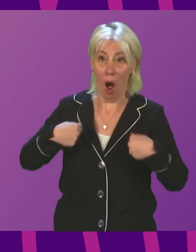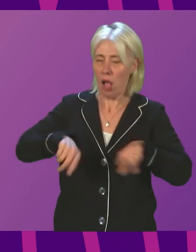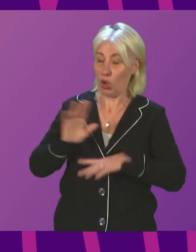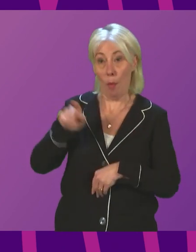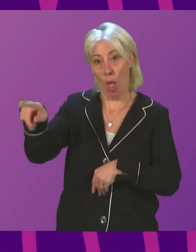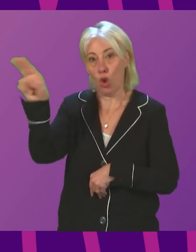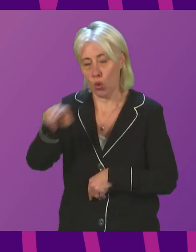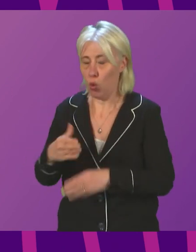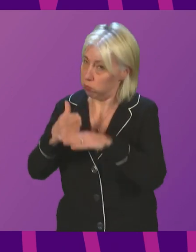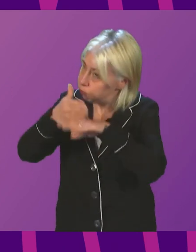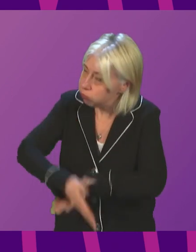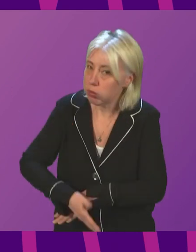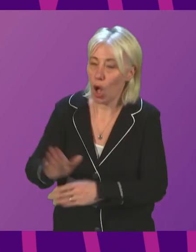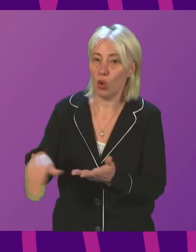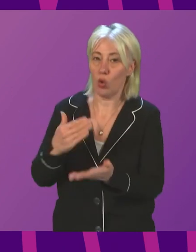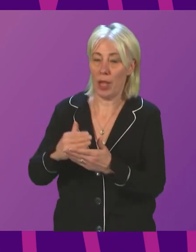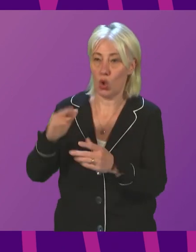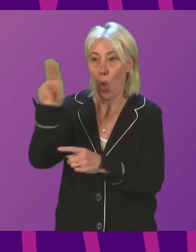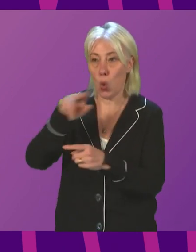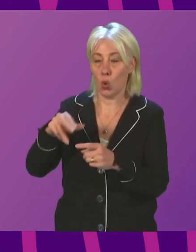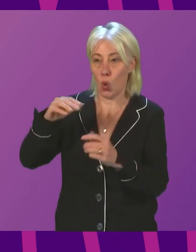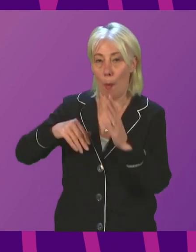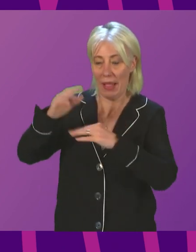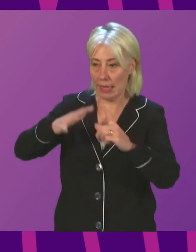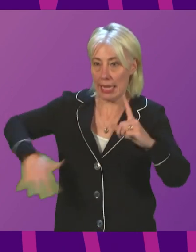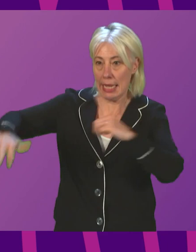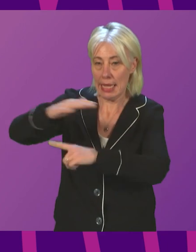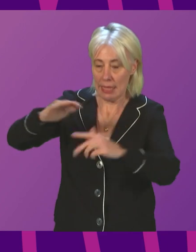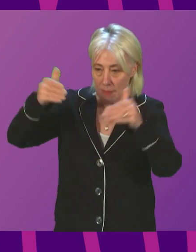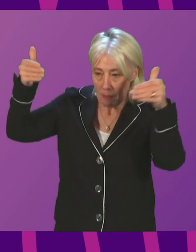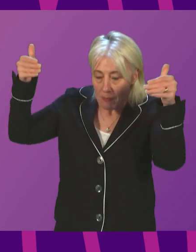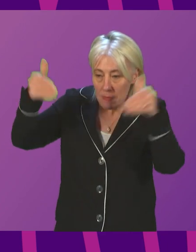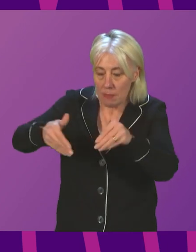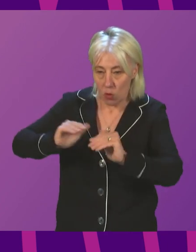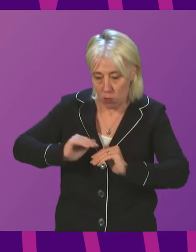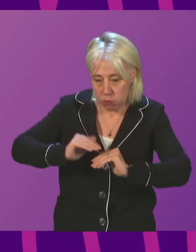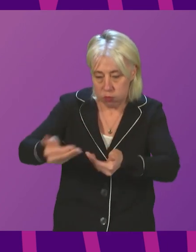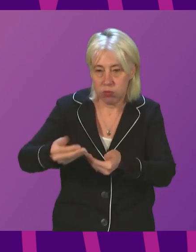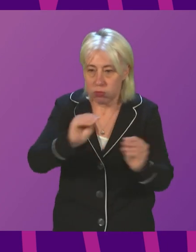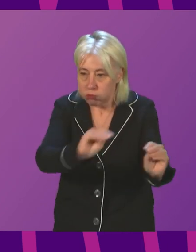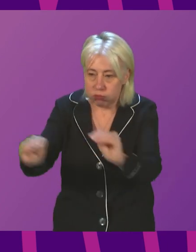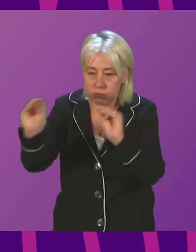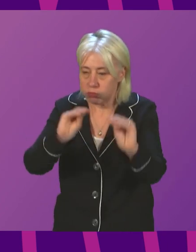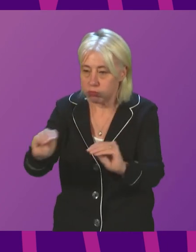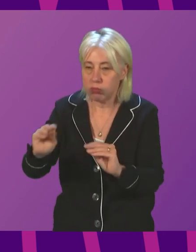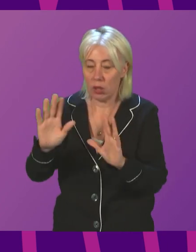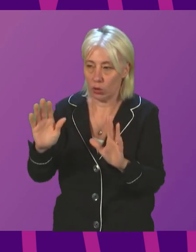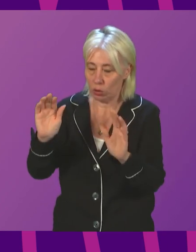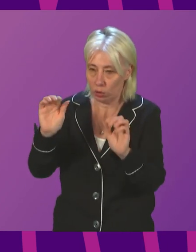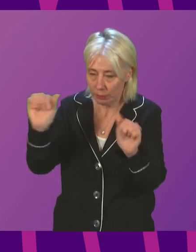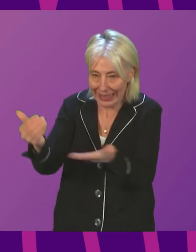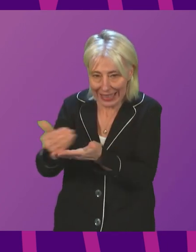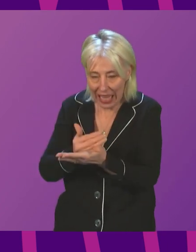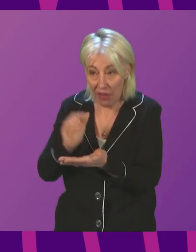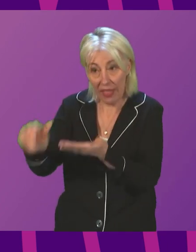schools have worked very hard, to keep the environment as focused as possible on the delivery of learning. And that's, I think, the right thing for